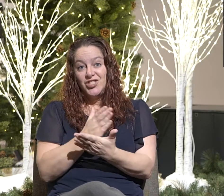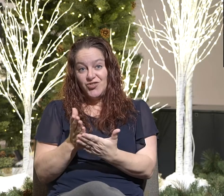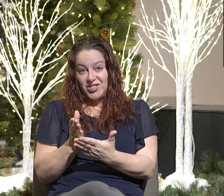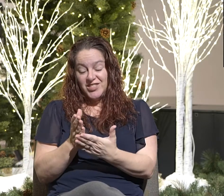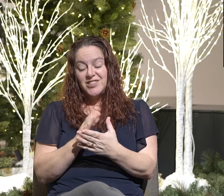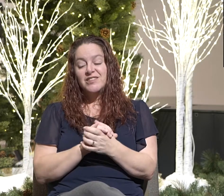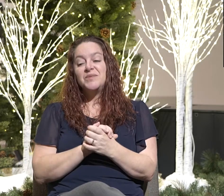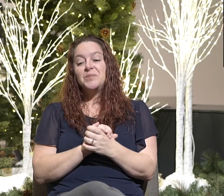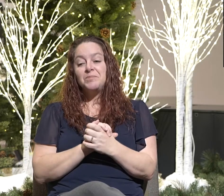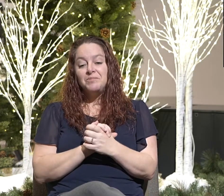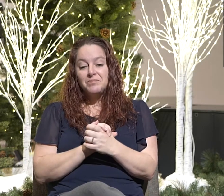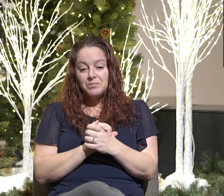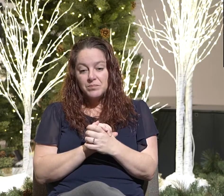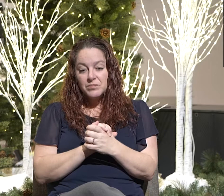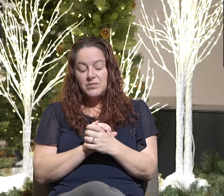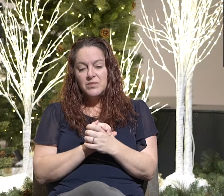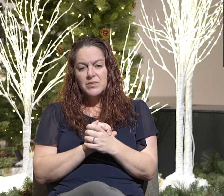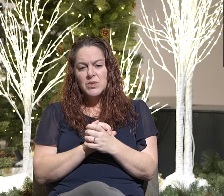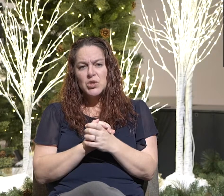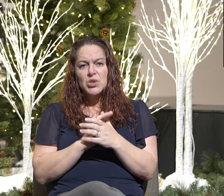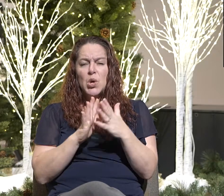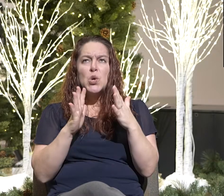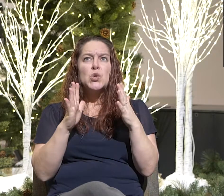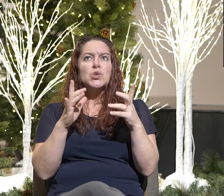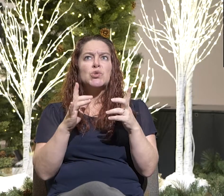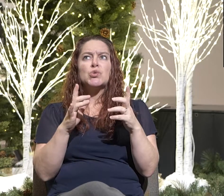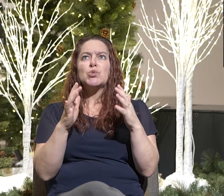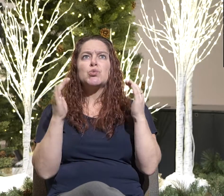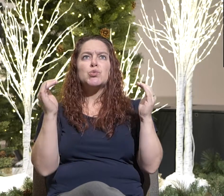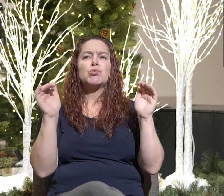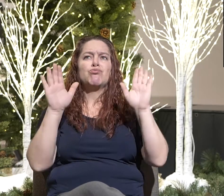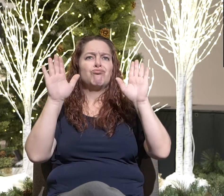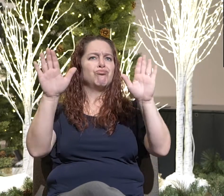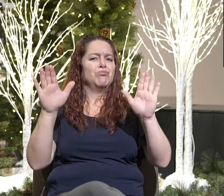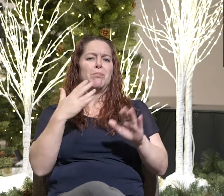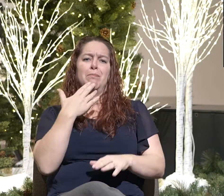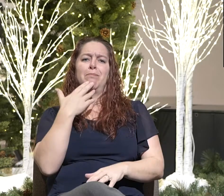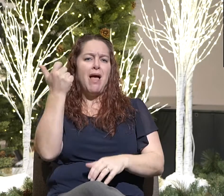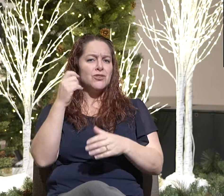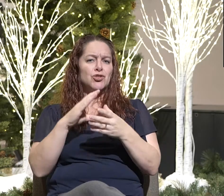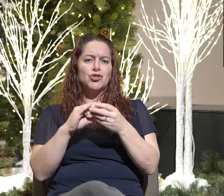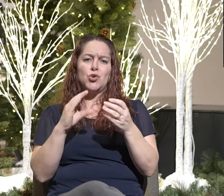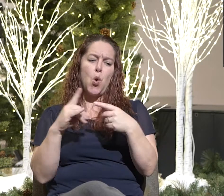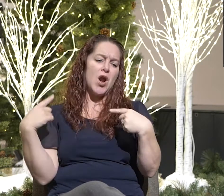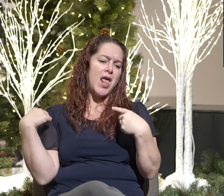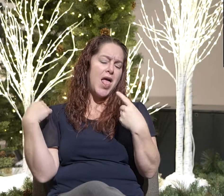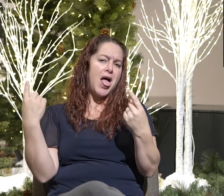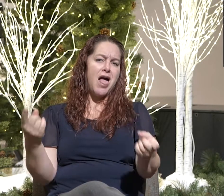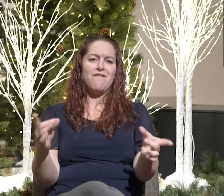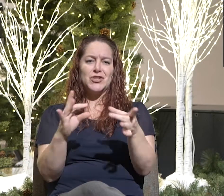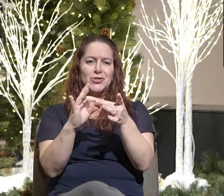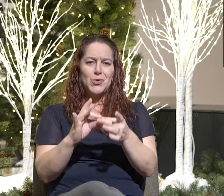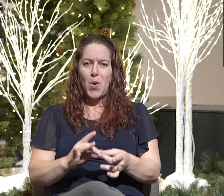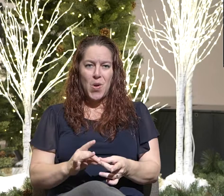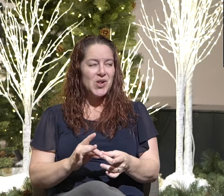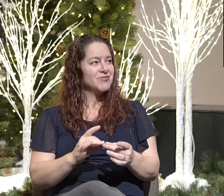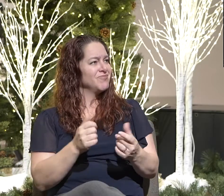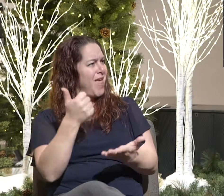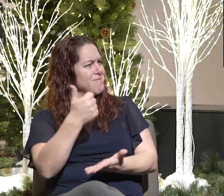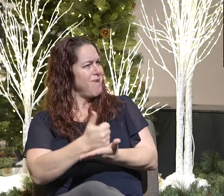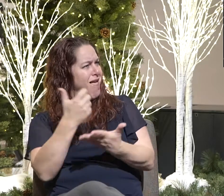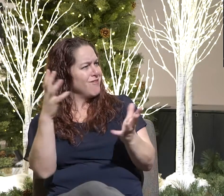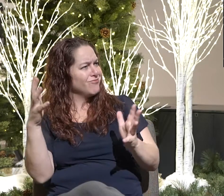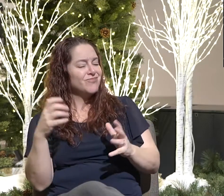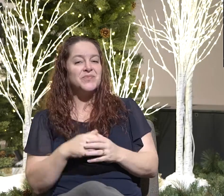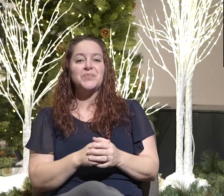of The Greatest Story Ever Told. So, go ahead and